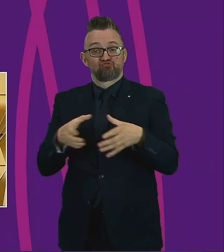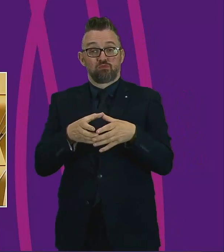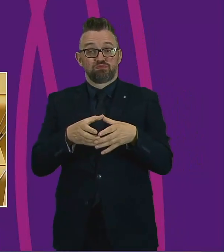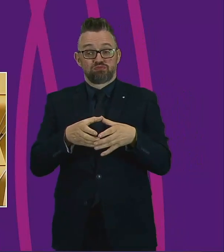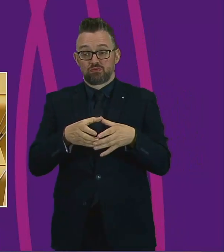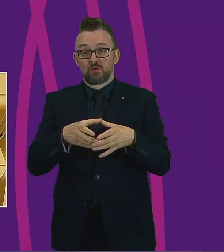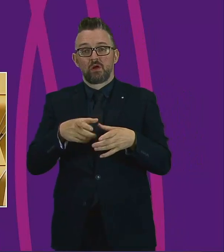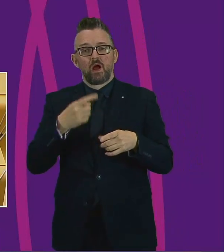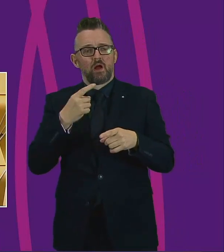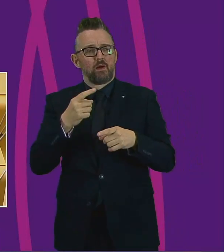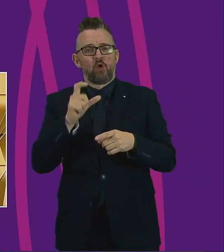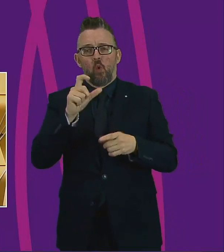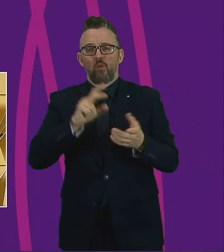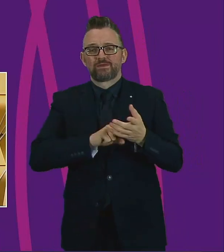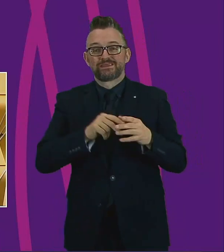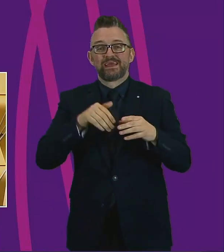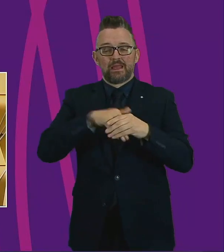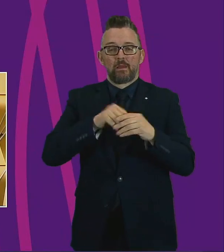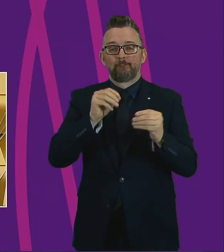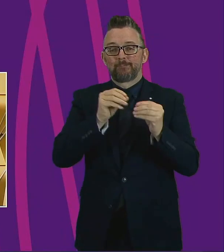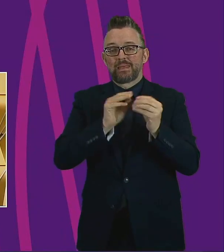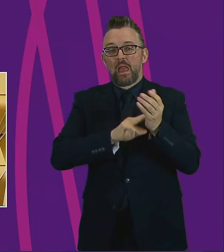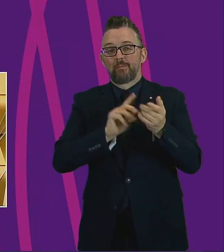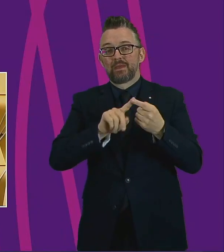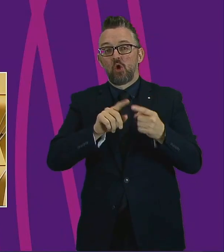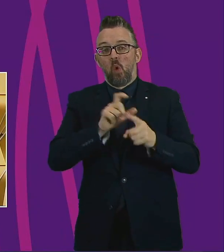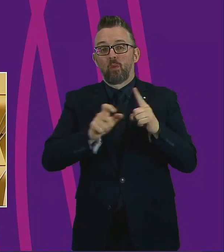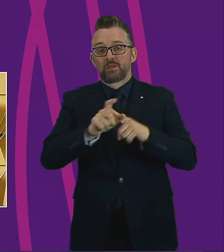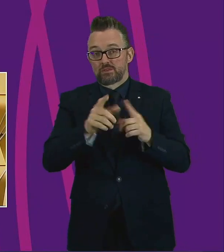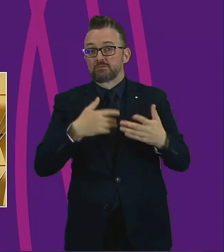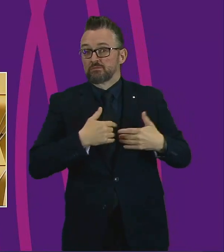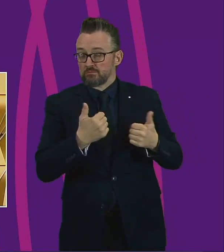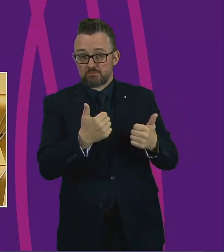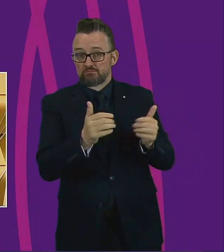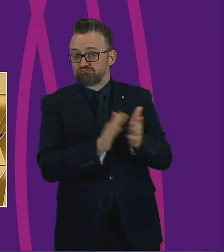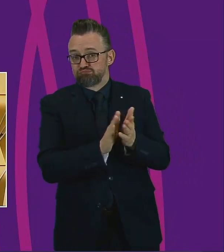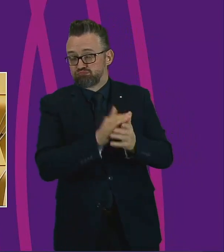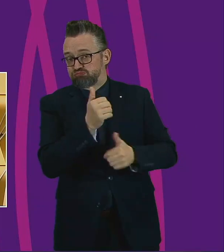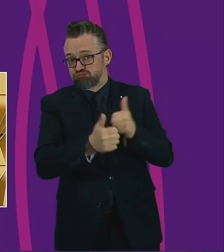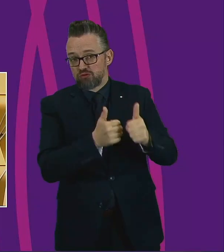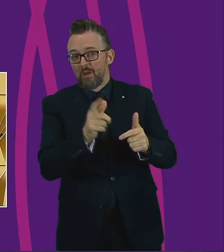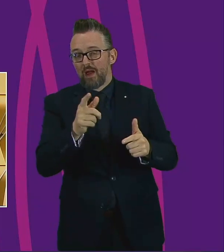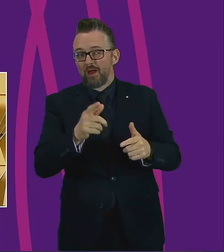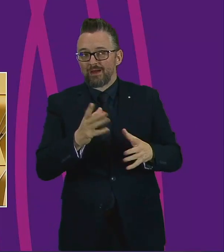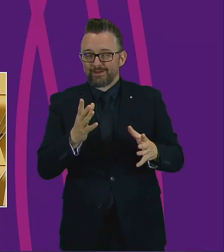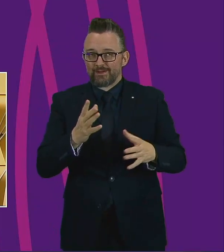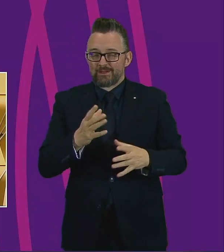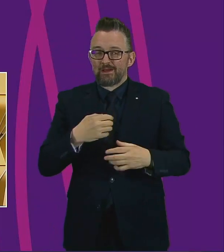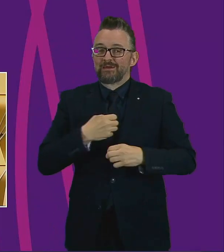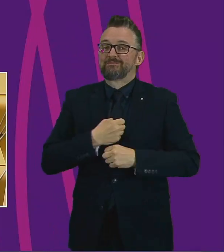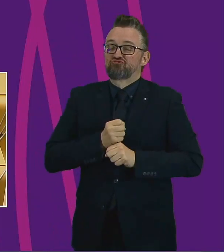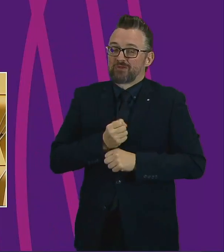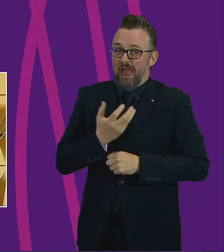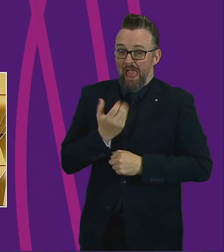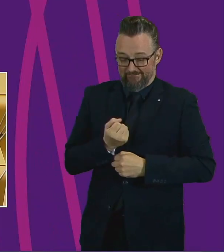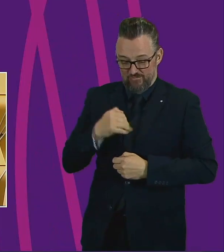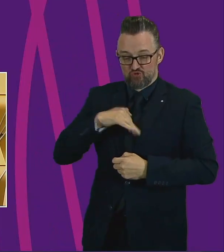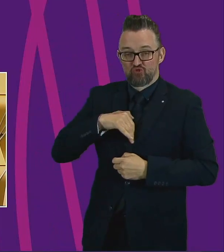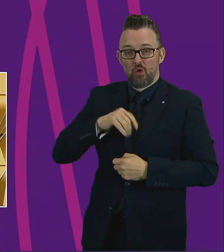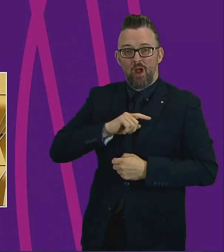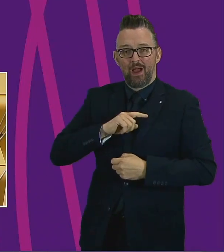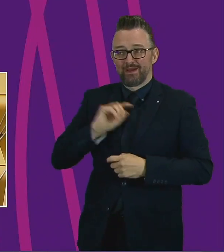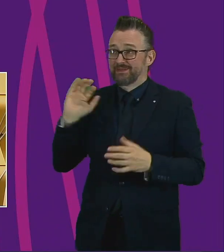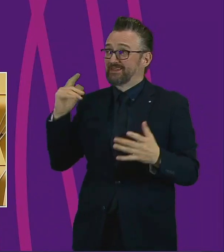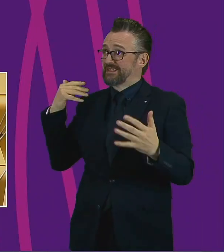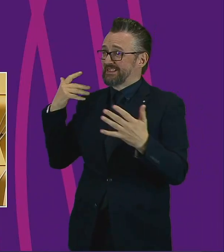COVID-19 on BME communities. I must say there is a slight bit of frustration, while I welcome it, a slight bit of frustration in that it has taken 10 weeks